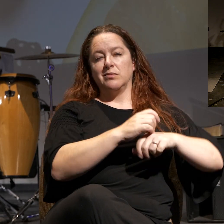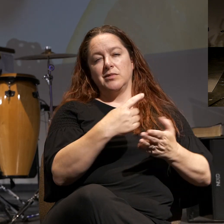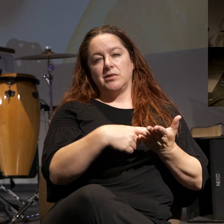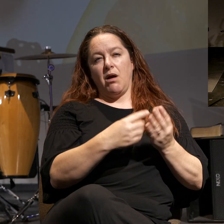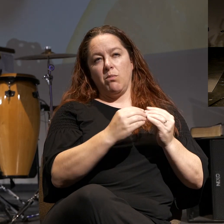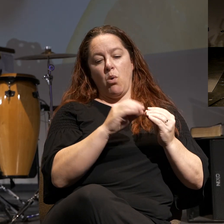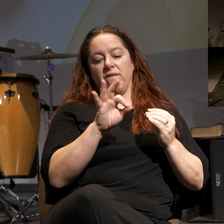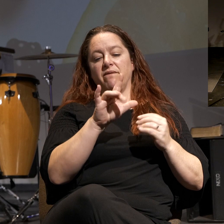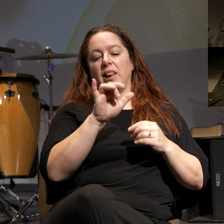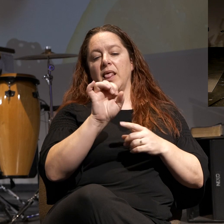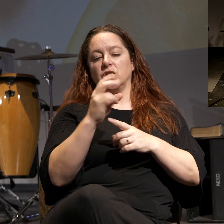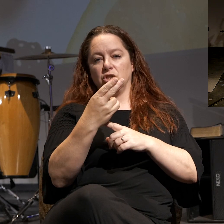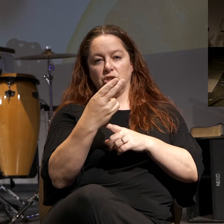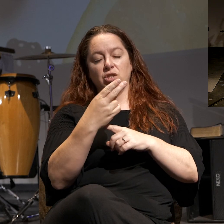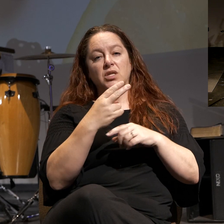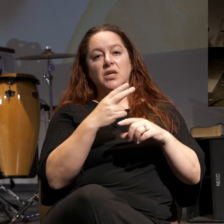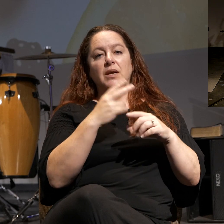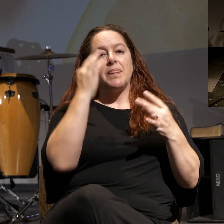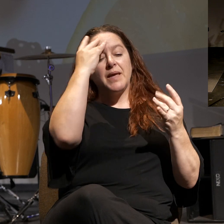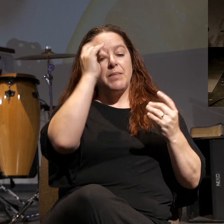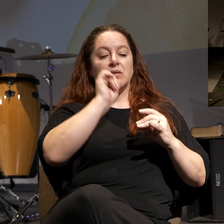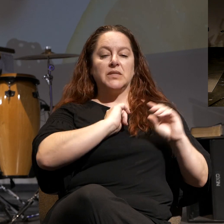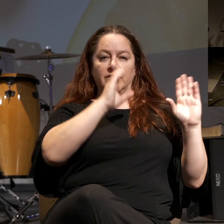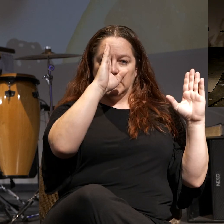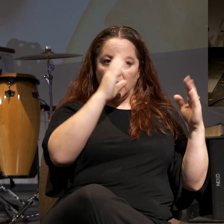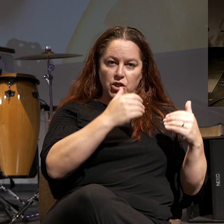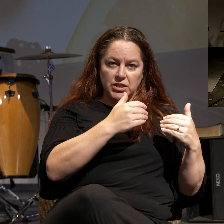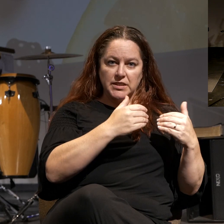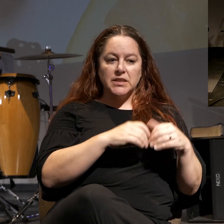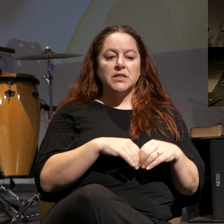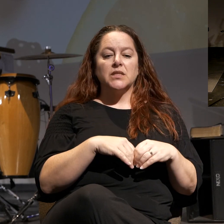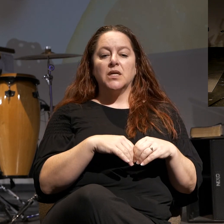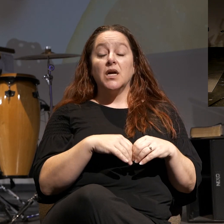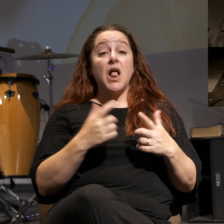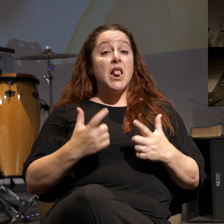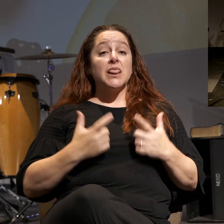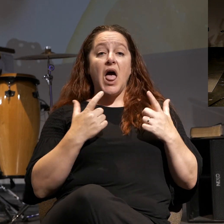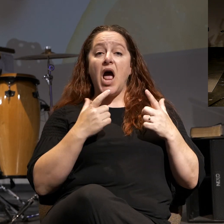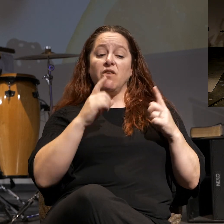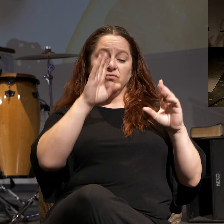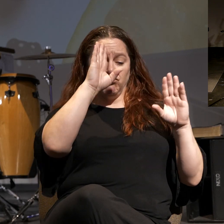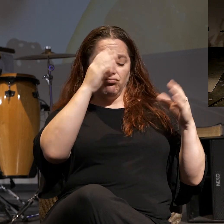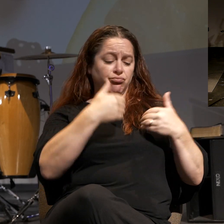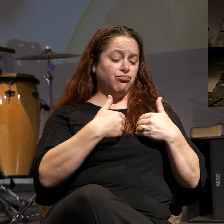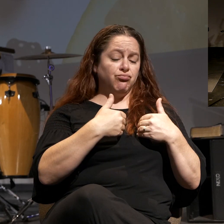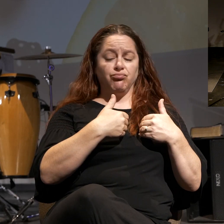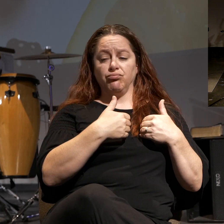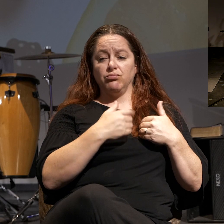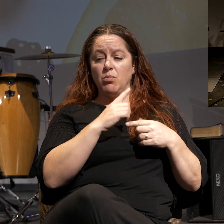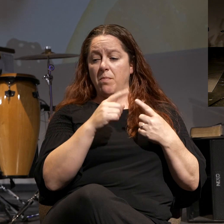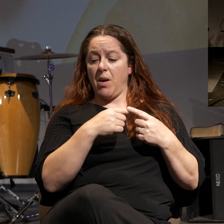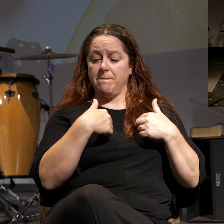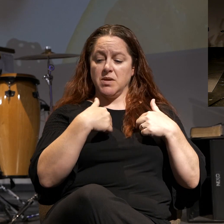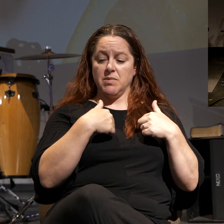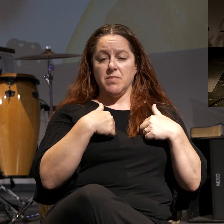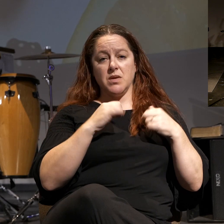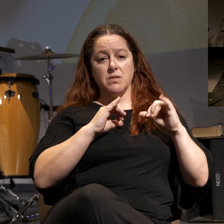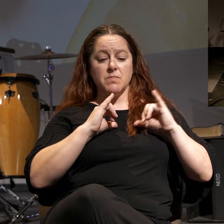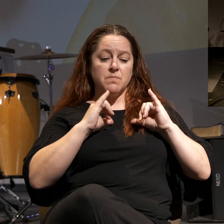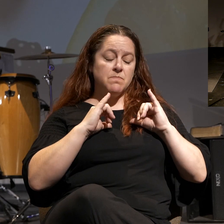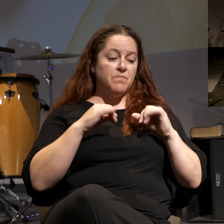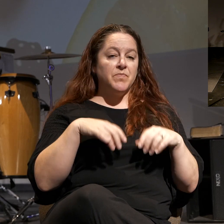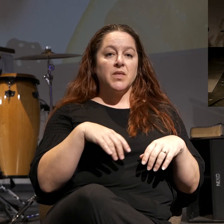about flesh as we work through our notes, think of self-centeredness. If life is all about you, you're very self-centered, you'll reap